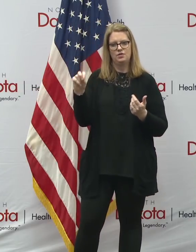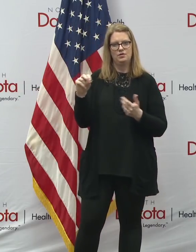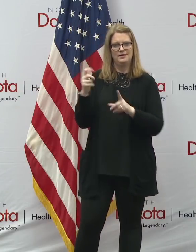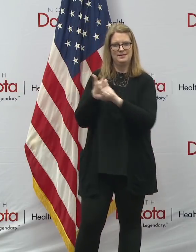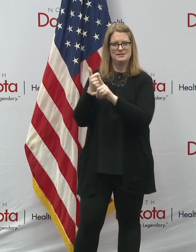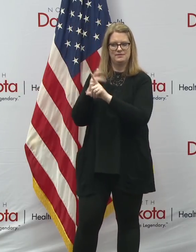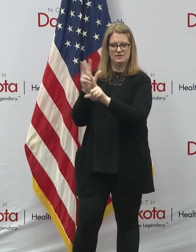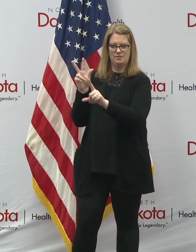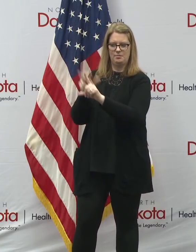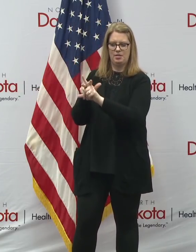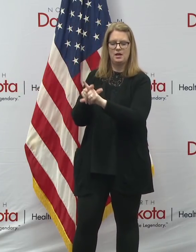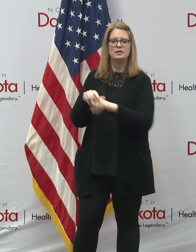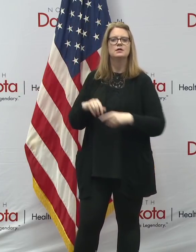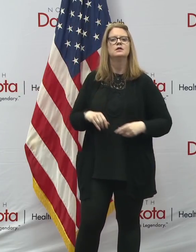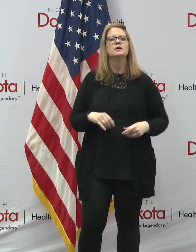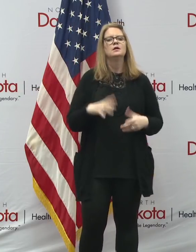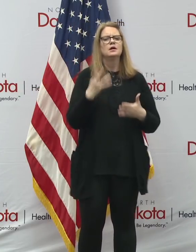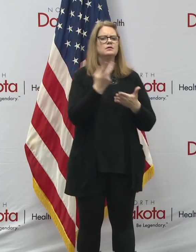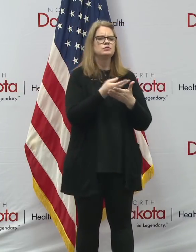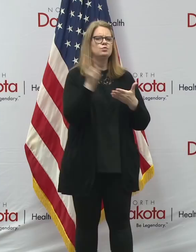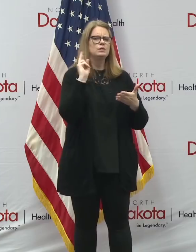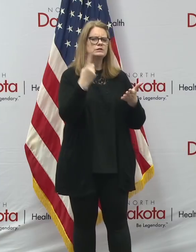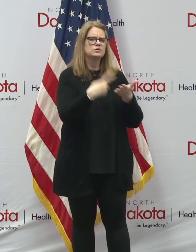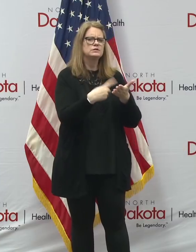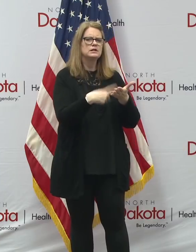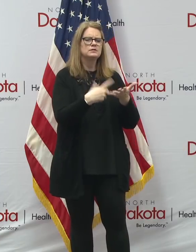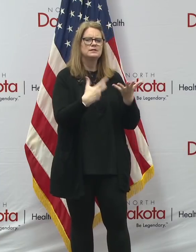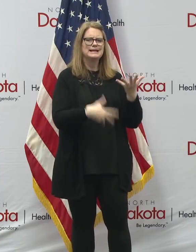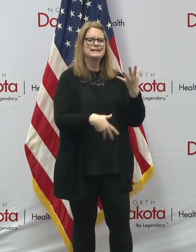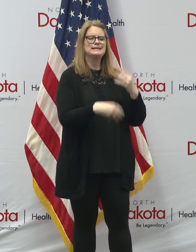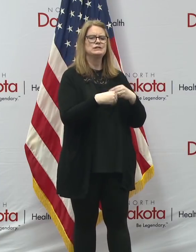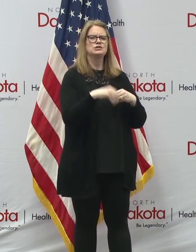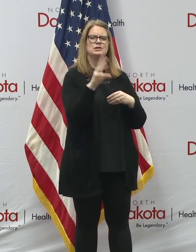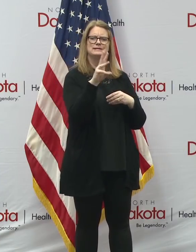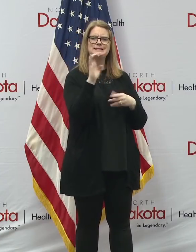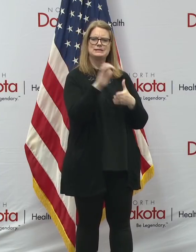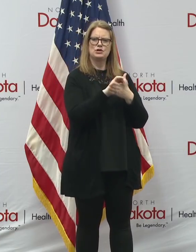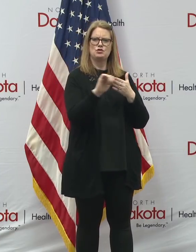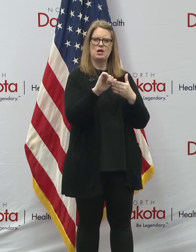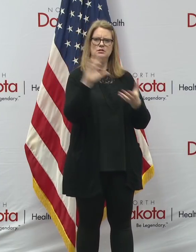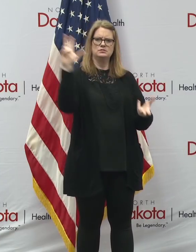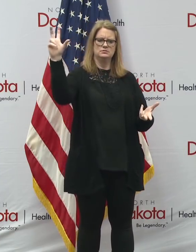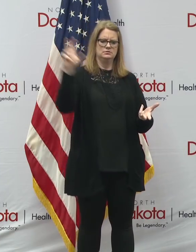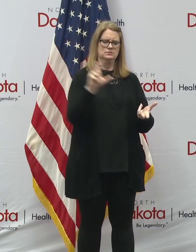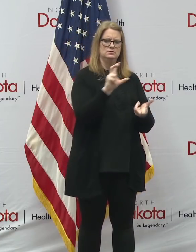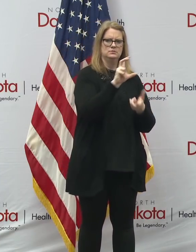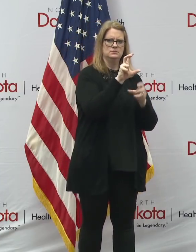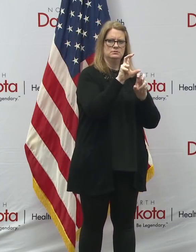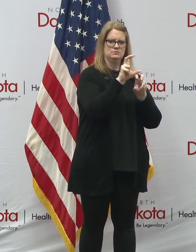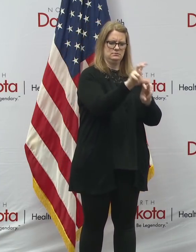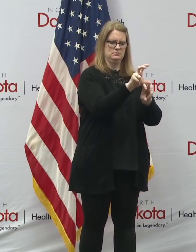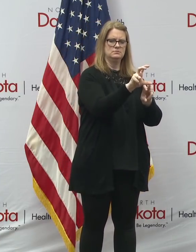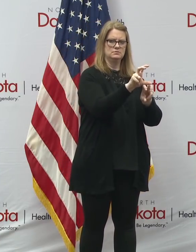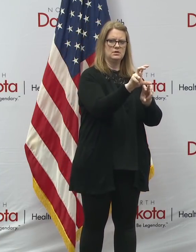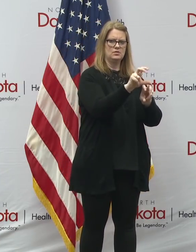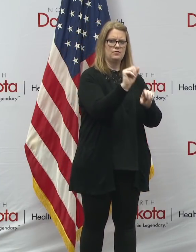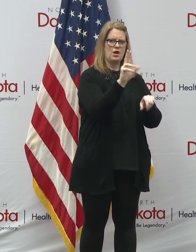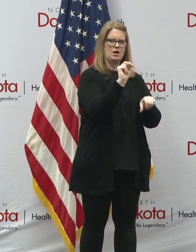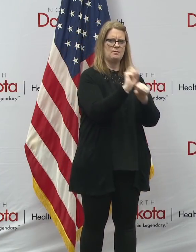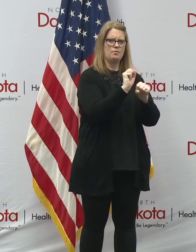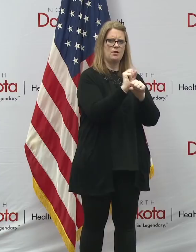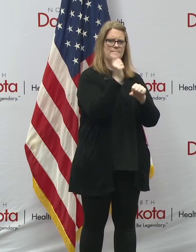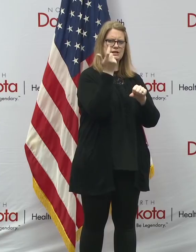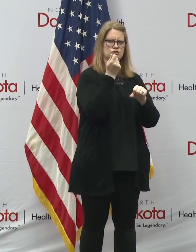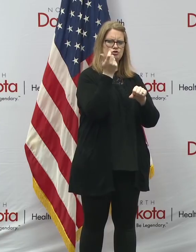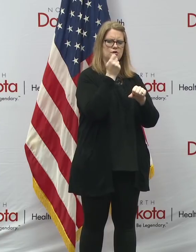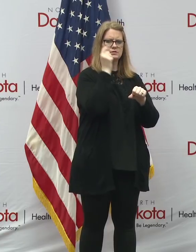And then we've heard a lot two weeks ago about the additional six hundred dollars that check that we give into each individual for unemployment insurance